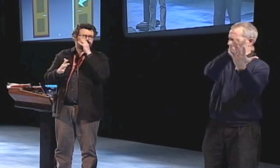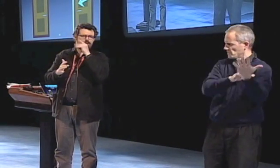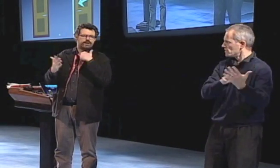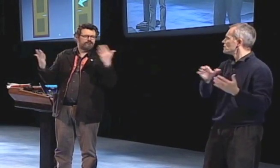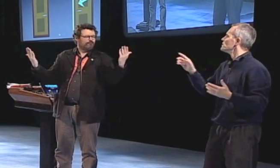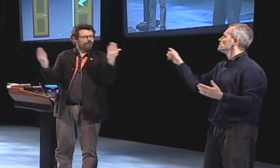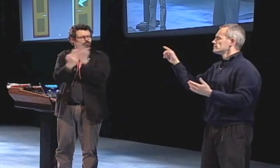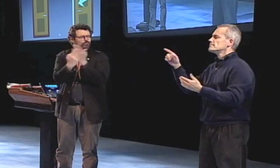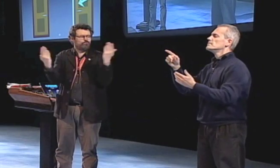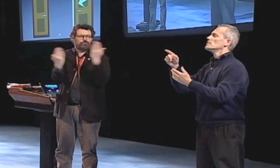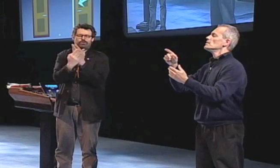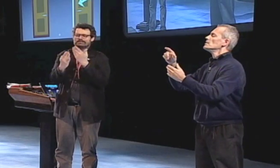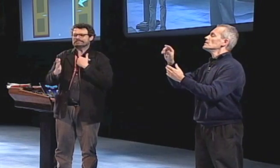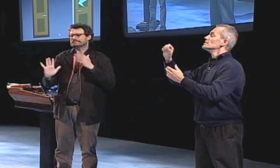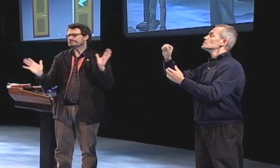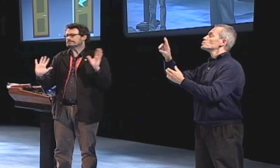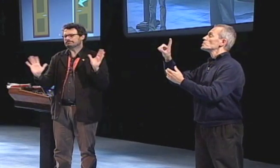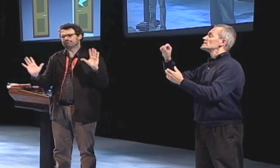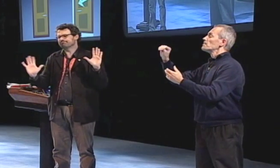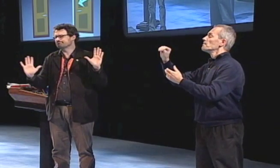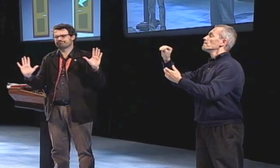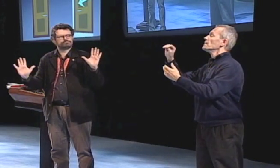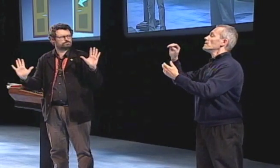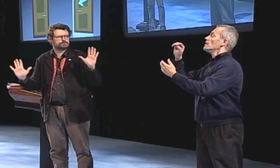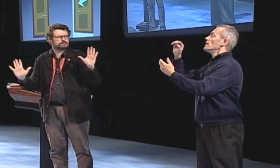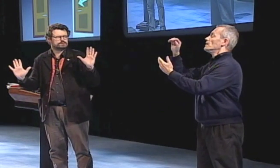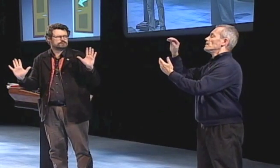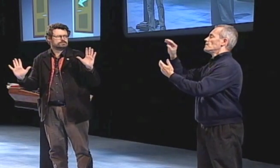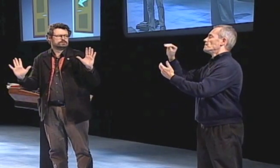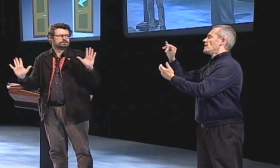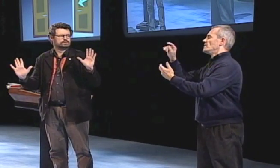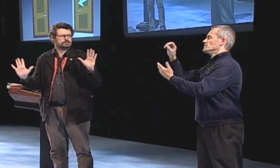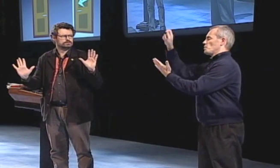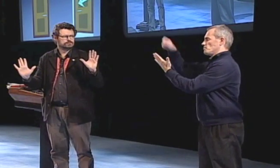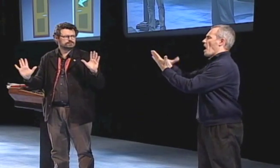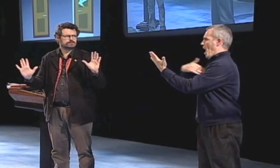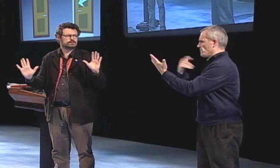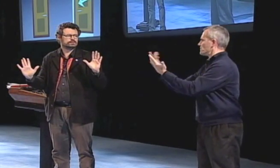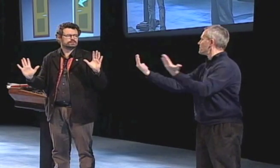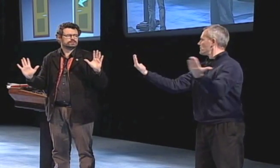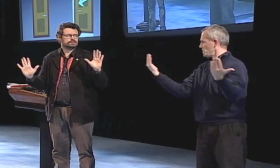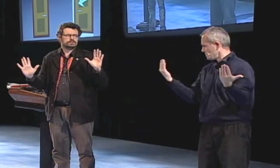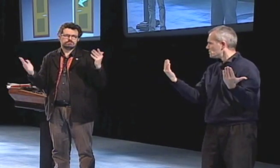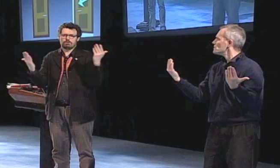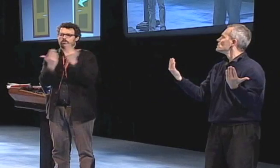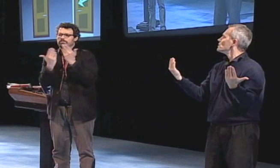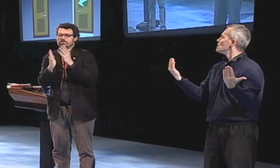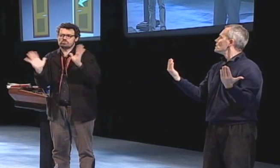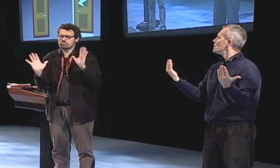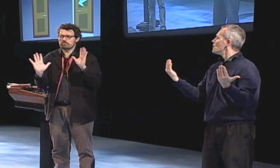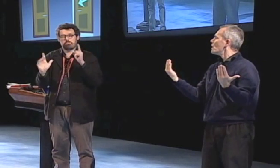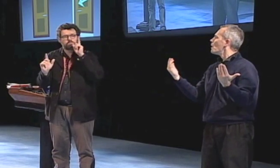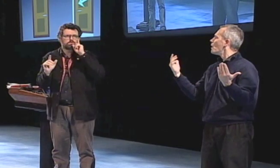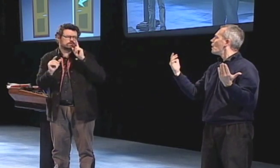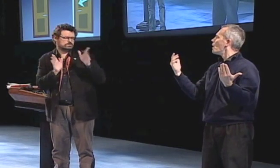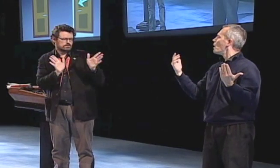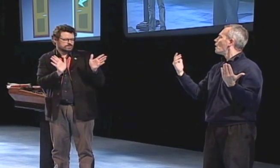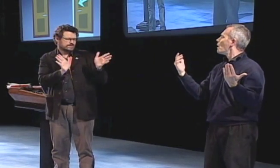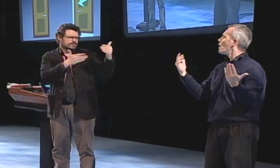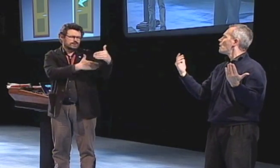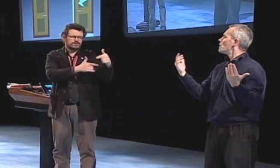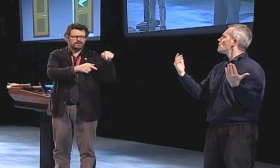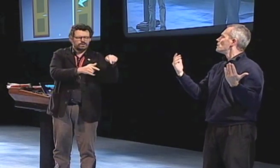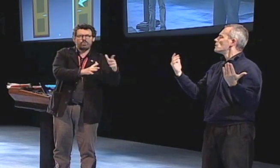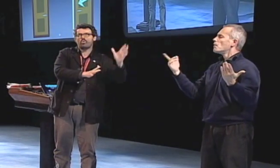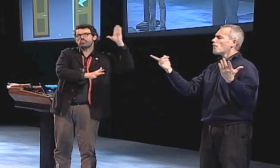DeVia has a manifesto and I wrote the manifesto for certism if you compare these